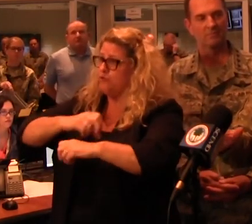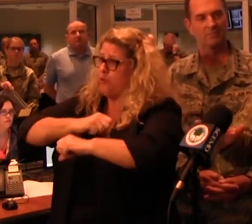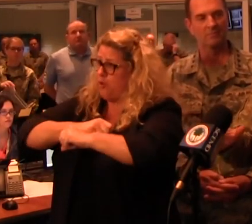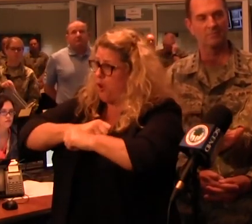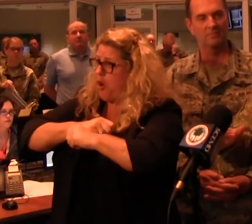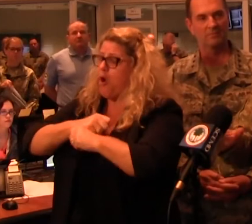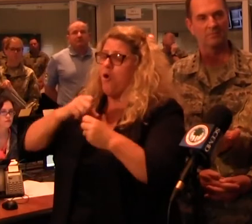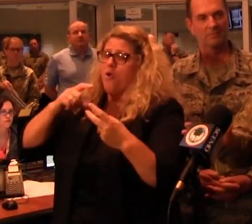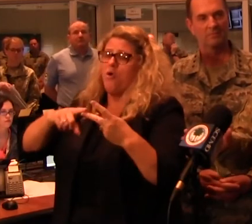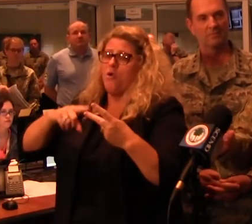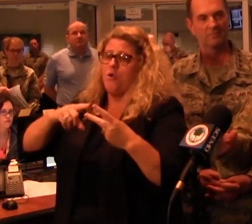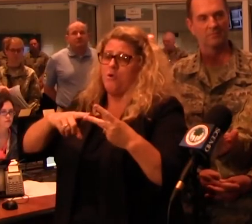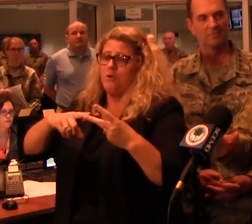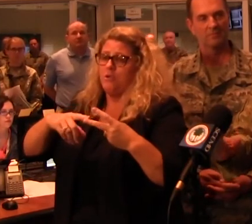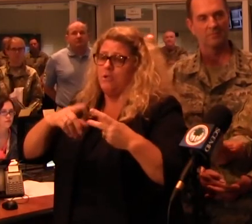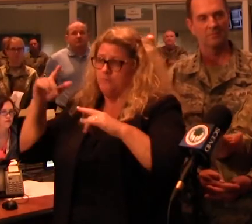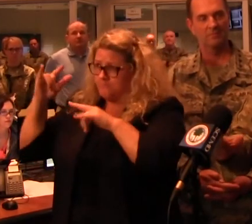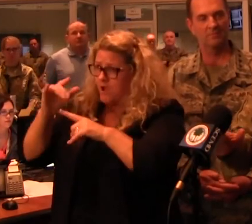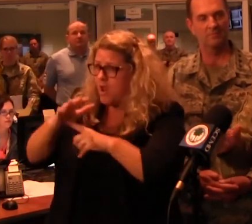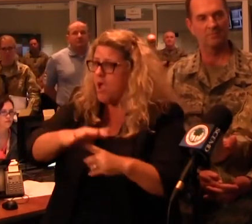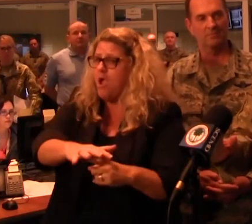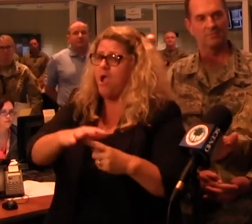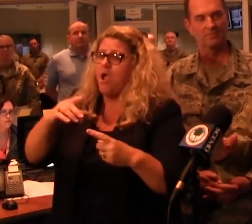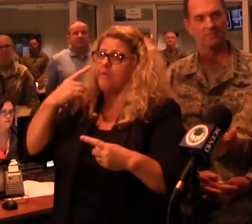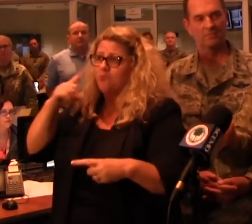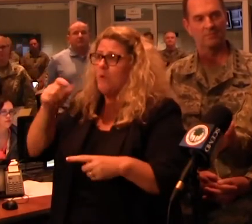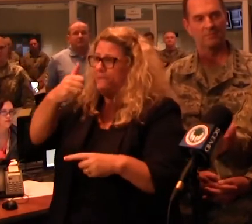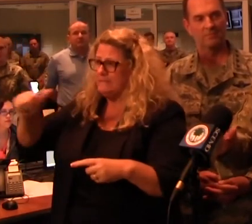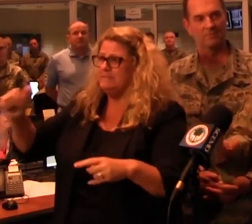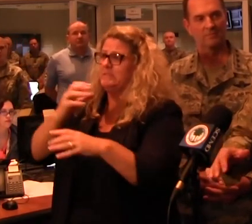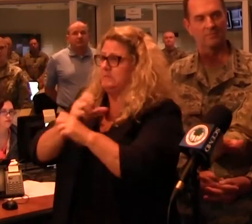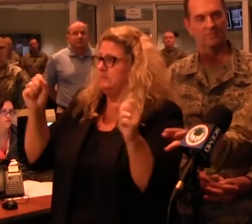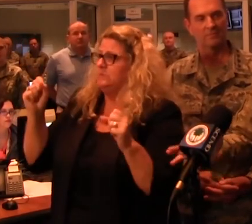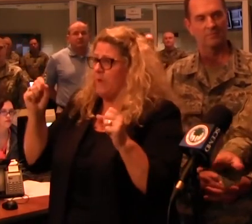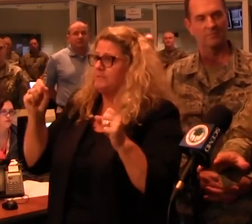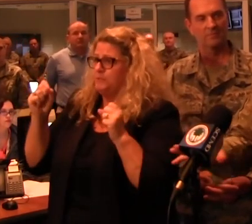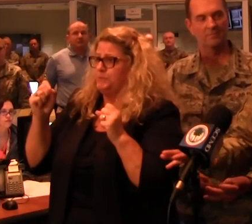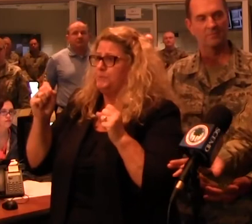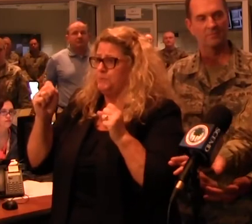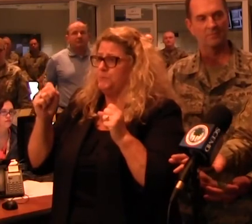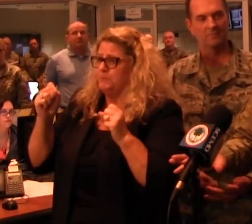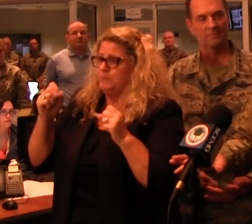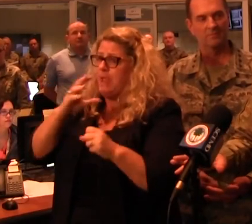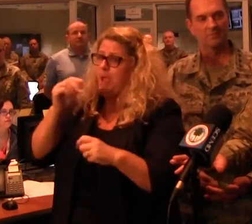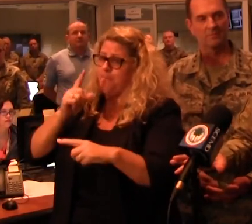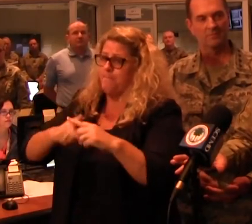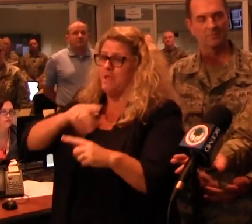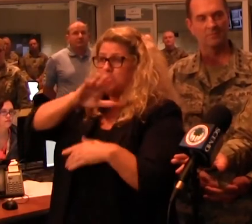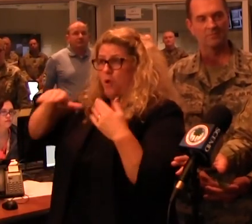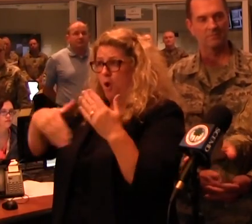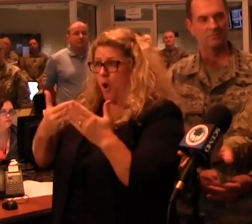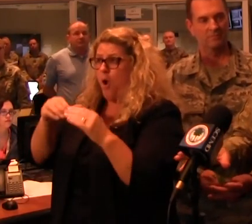And we're able to affect evacuations and rescues along, again, with all the interagency partners